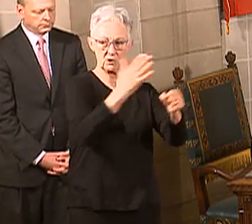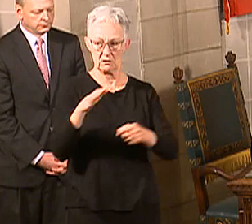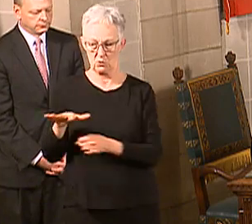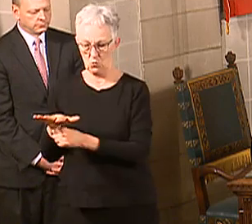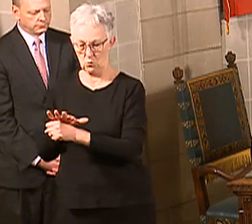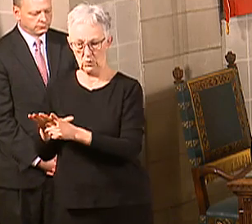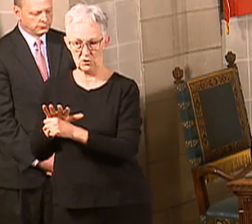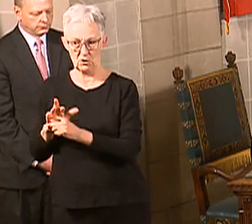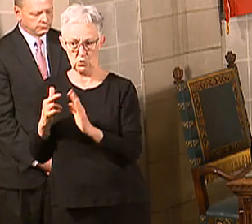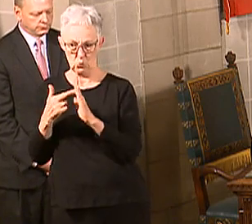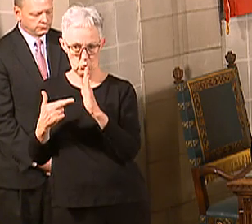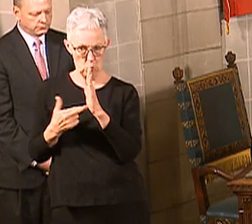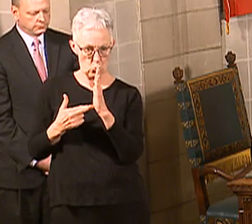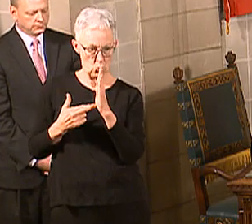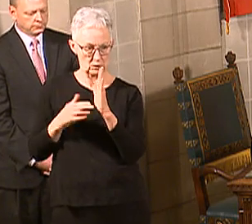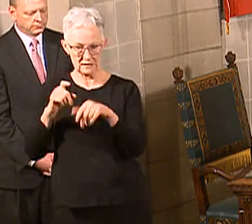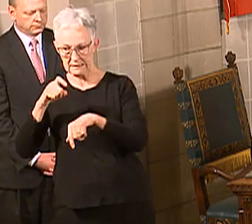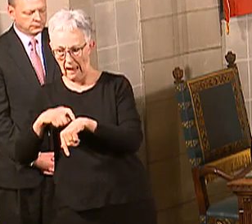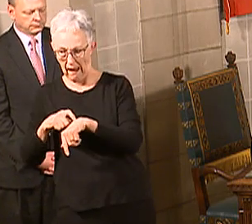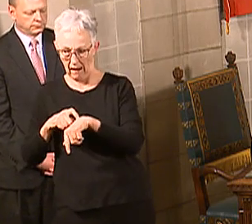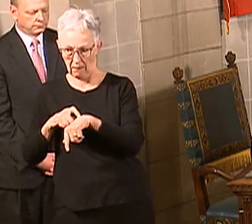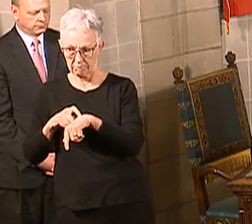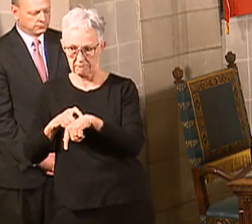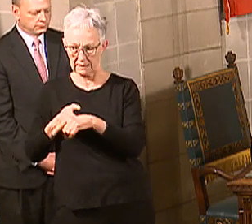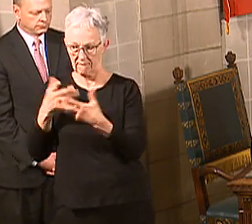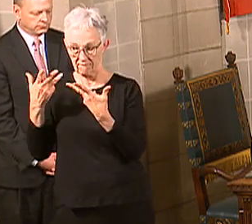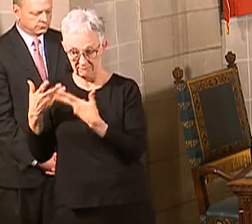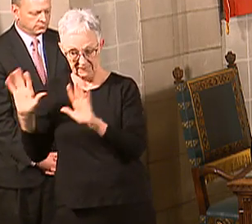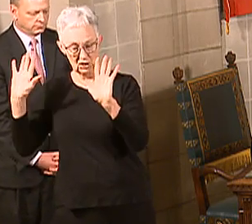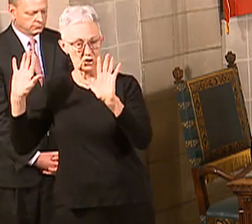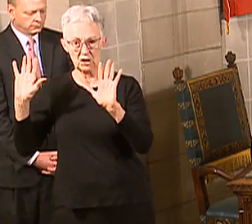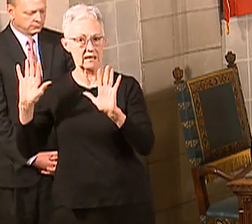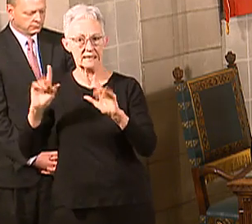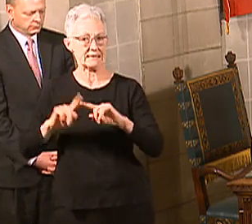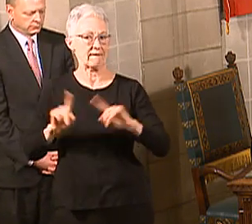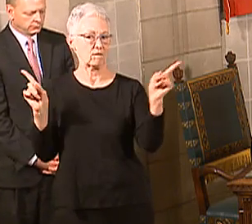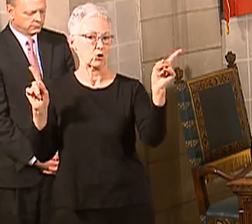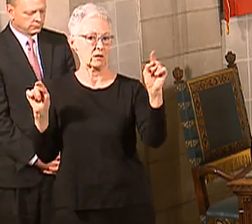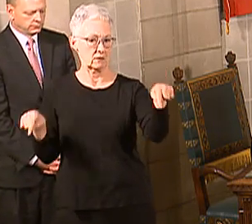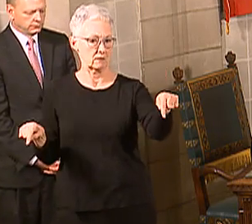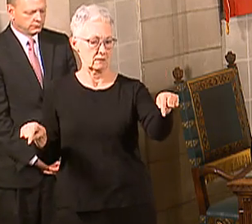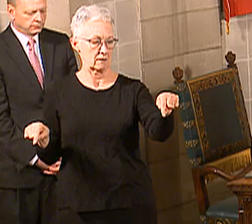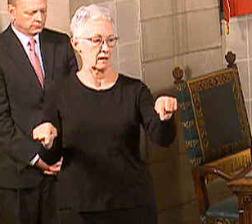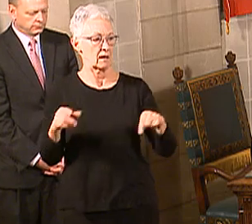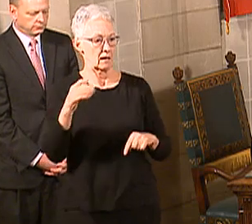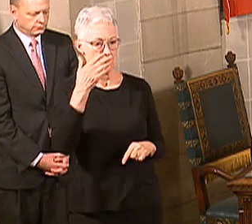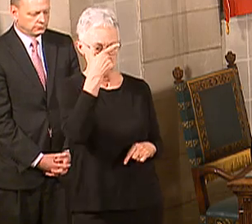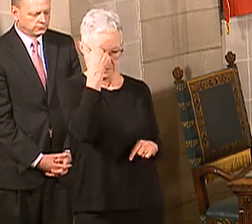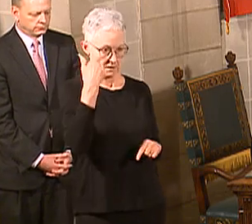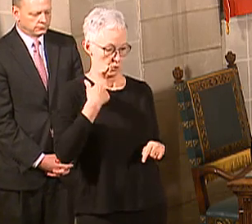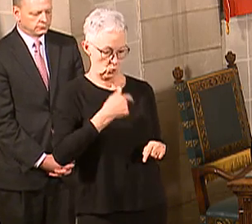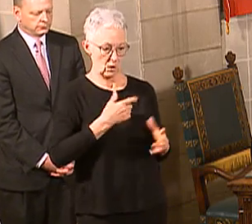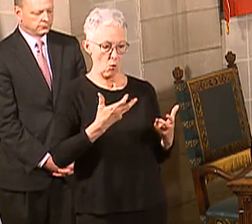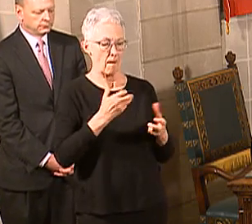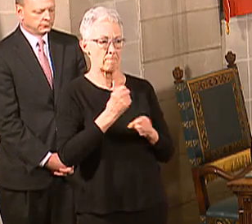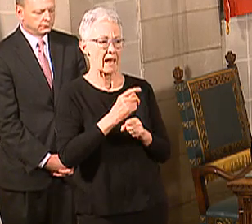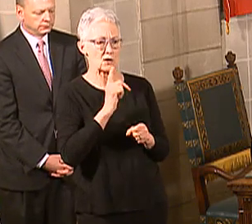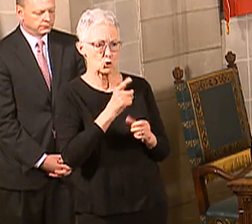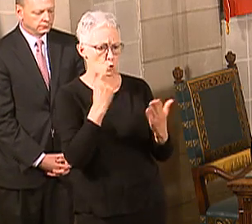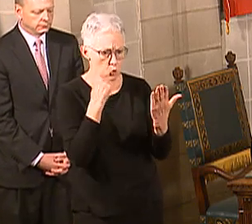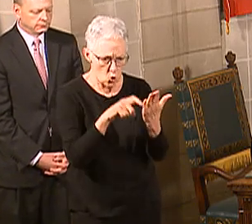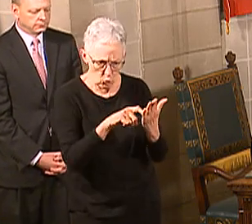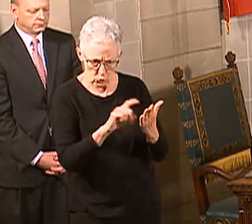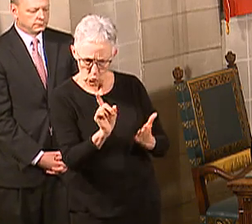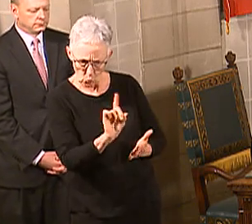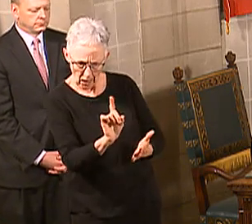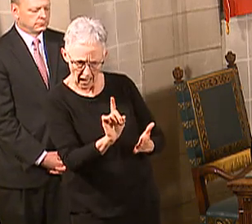every part of the state is going to be impacted the same way at the same time. And what we really want to do is make sure that we catch it in time, but also not to